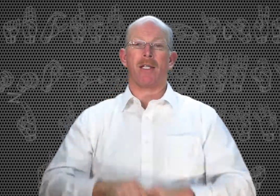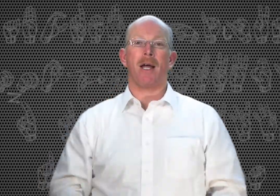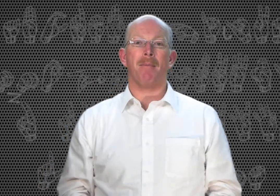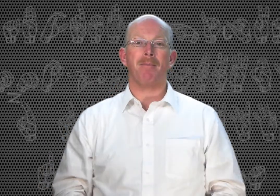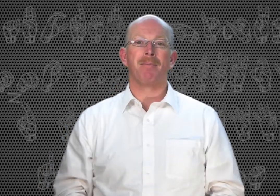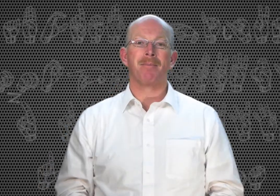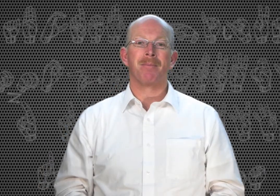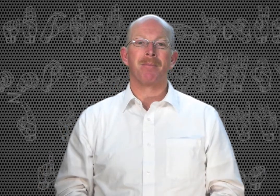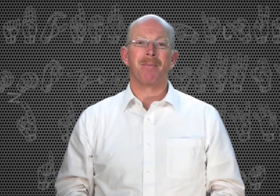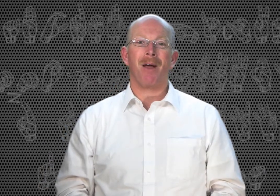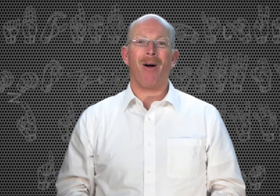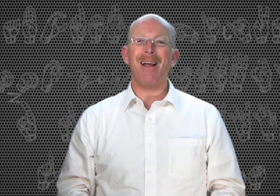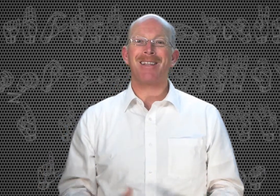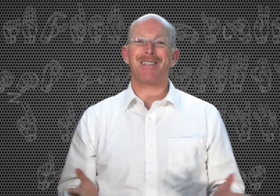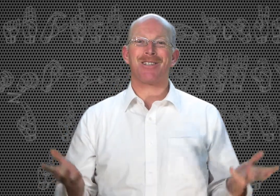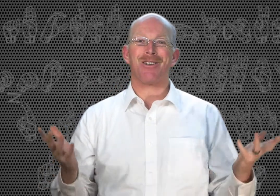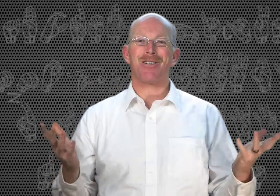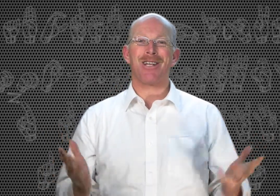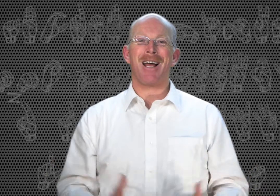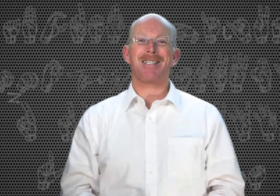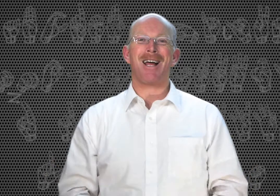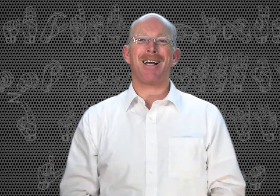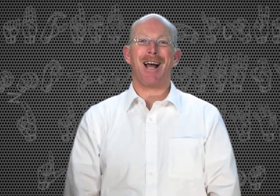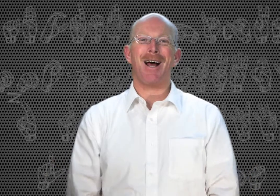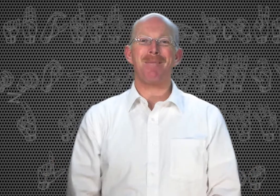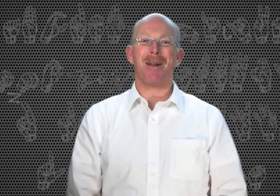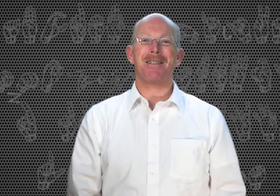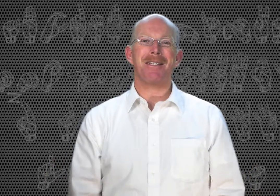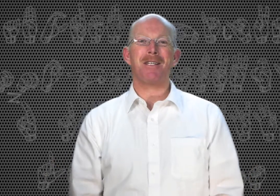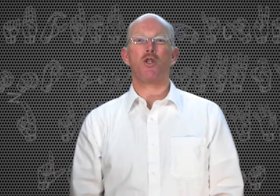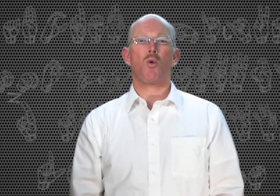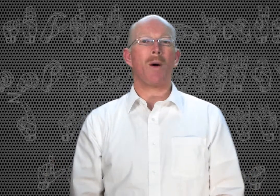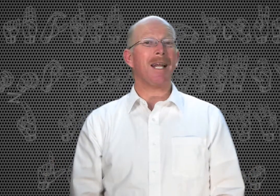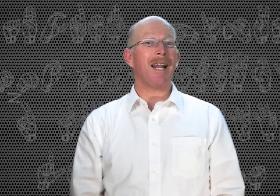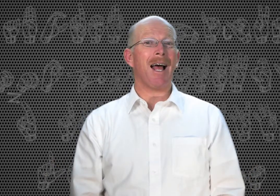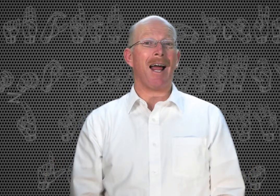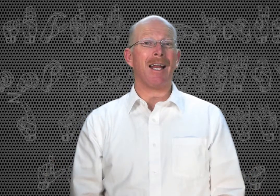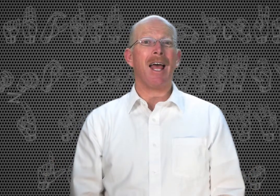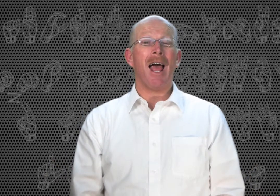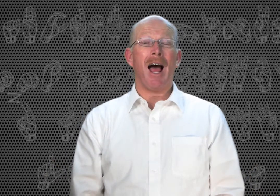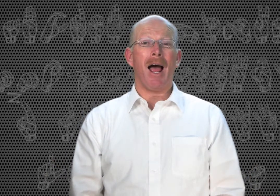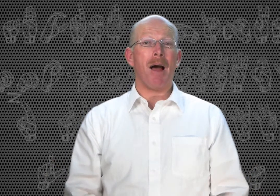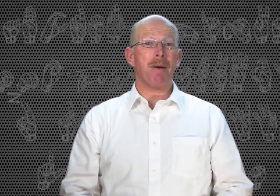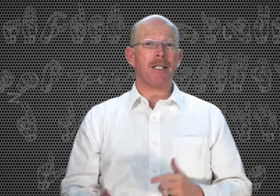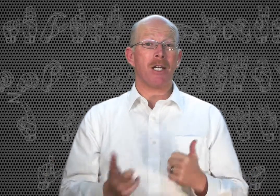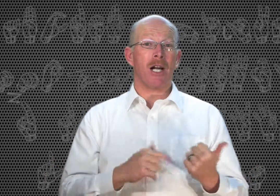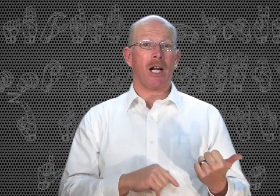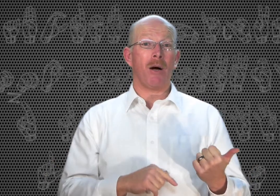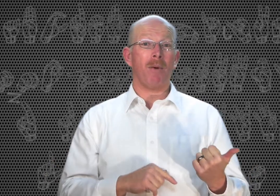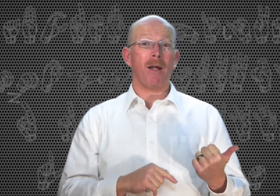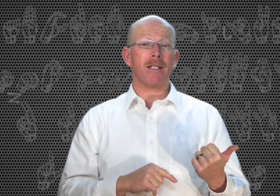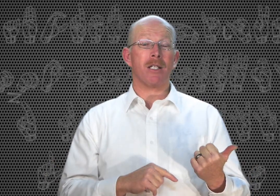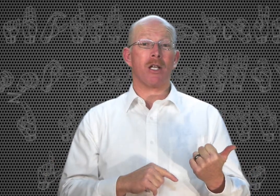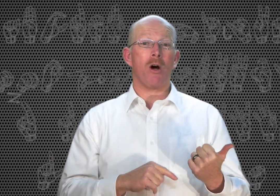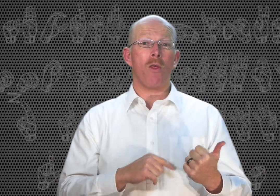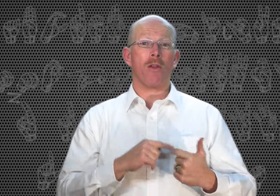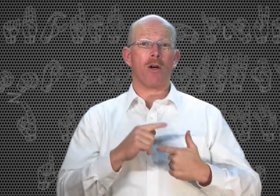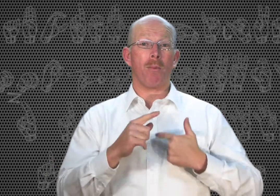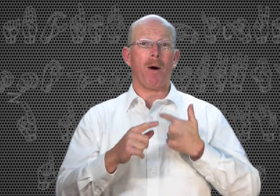stem. All right. This is LearnSigns.com Lesson 29. I mentioned in a couple lessons ago that you're